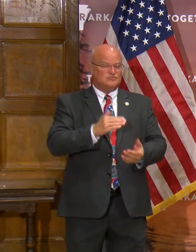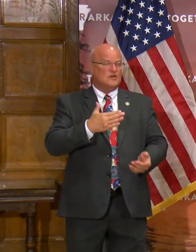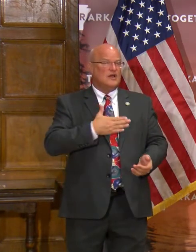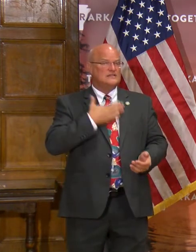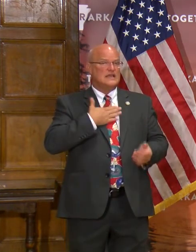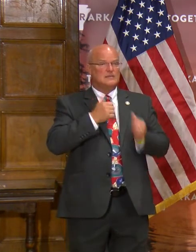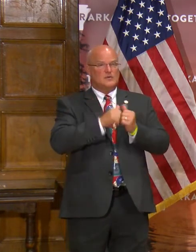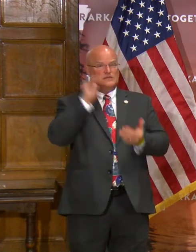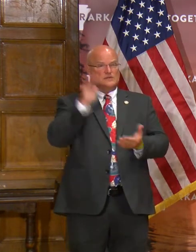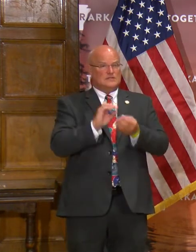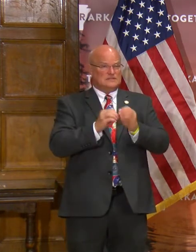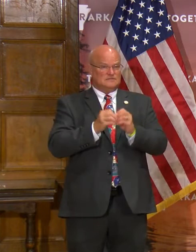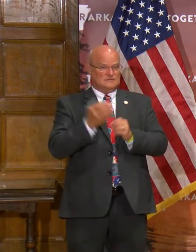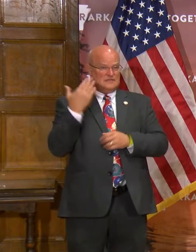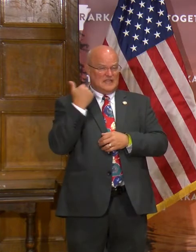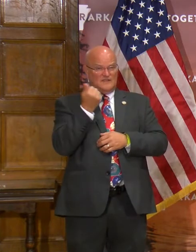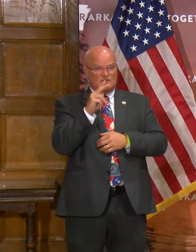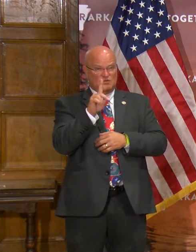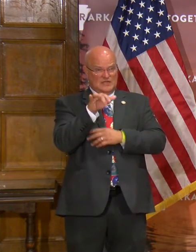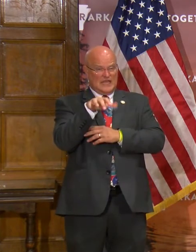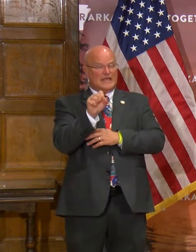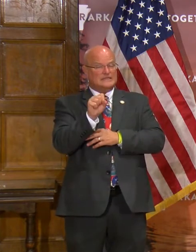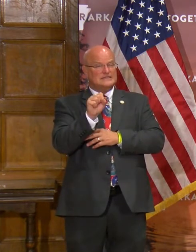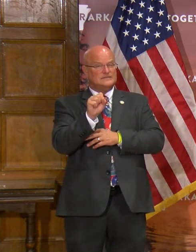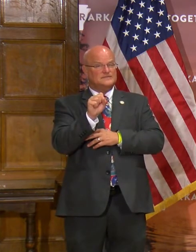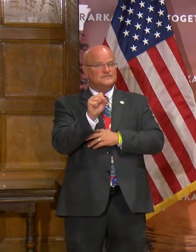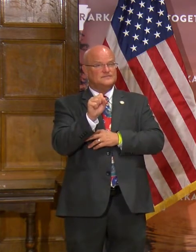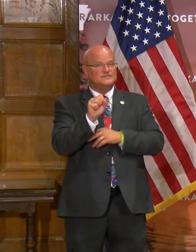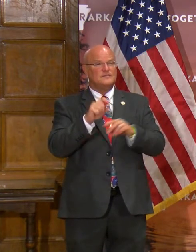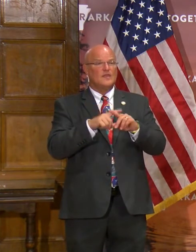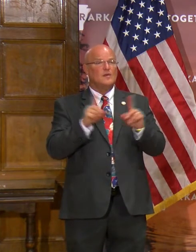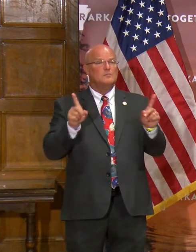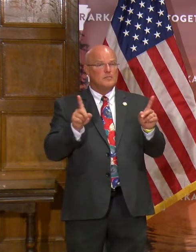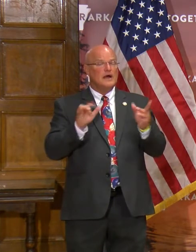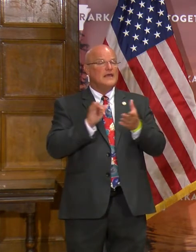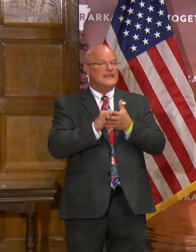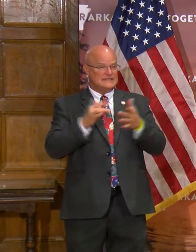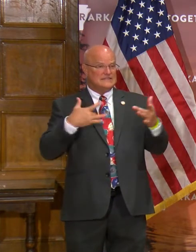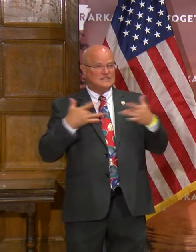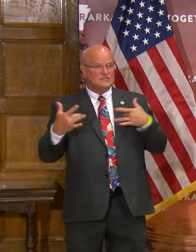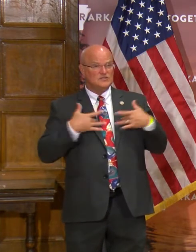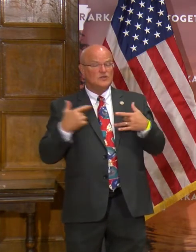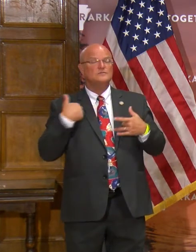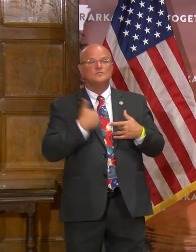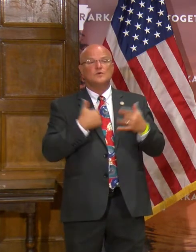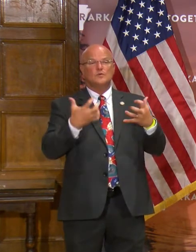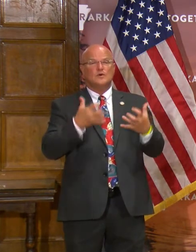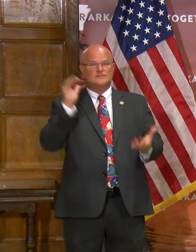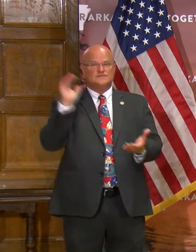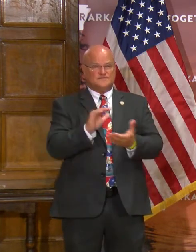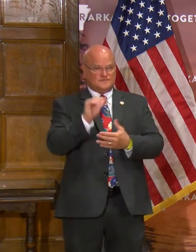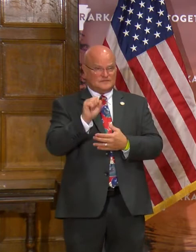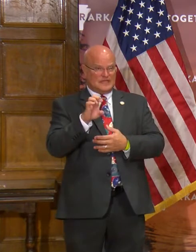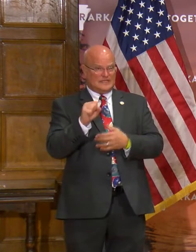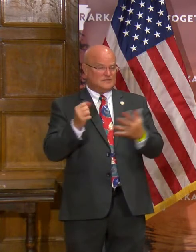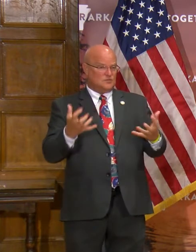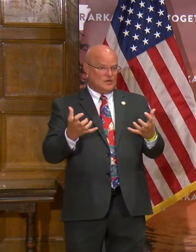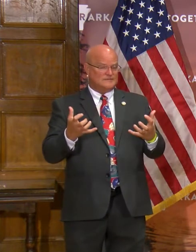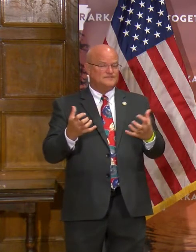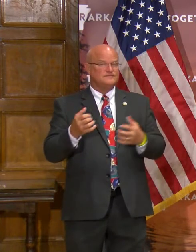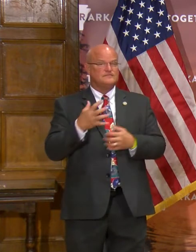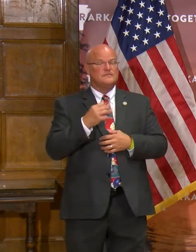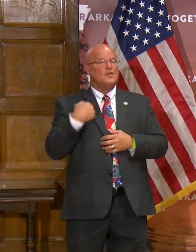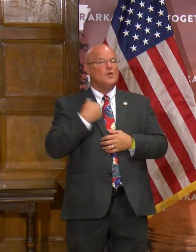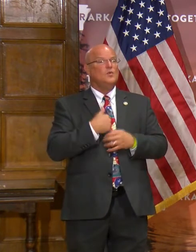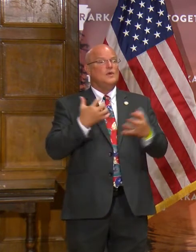a decreased number the last few days. But that is a concern. We want fewer cases, and